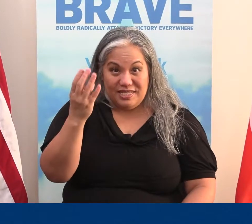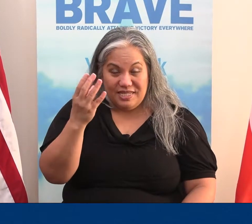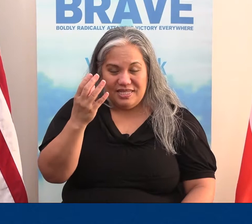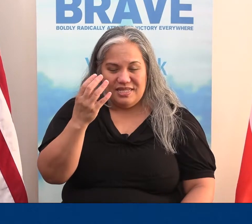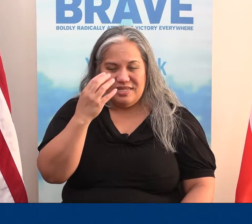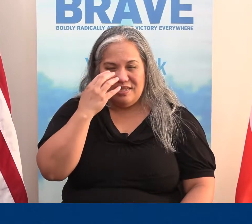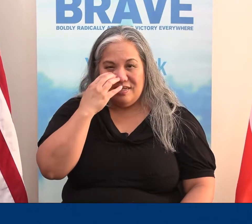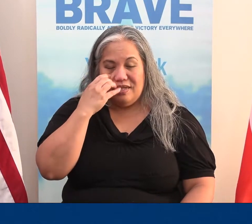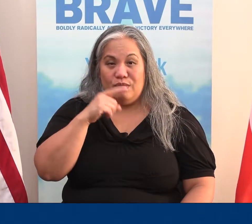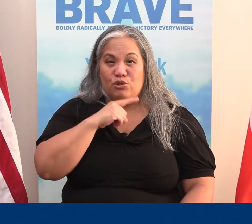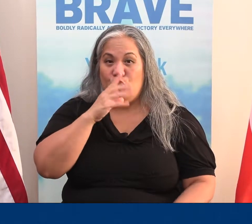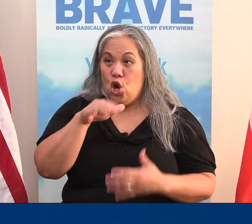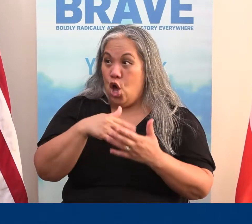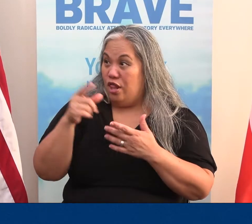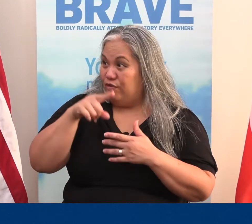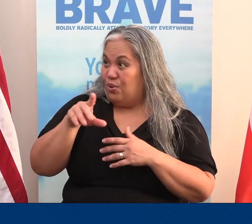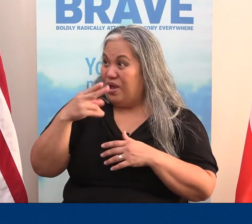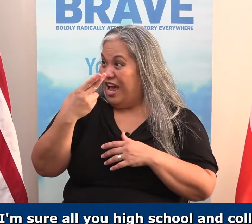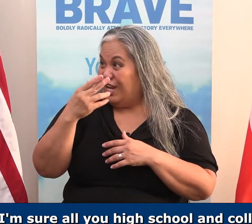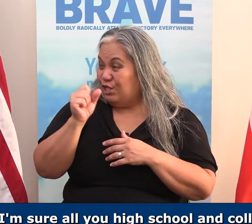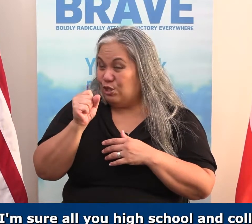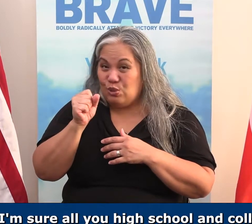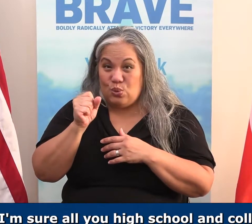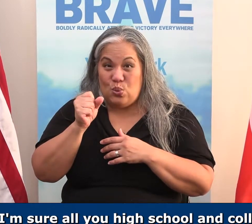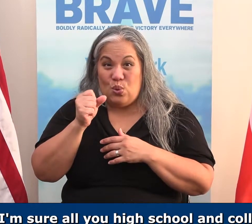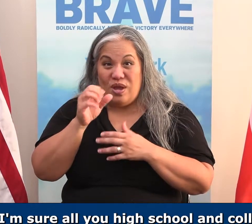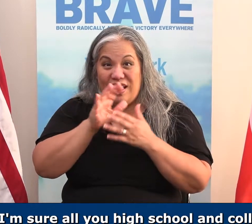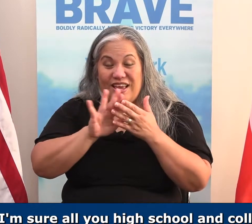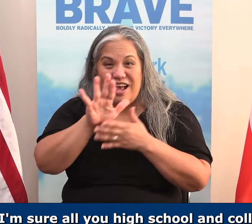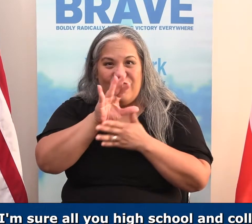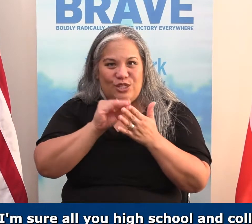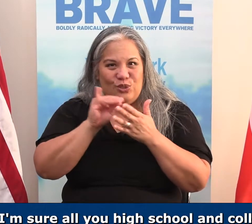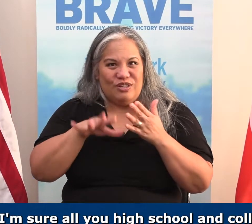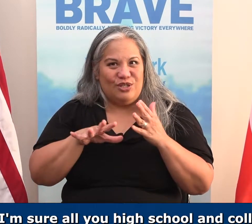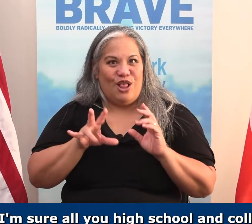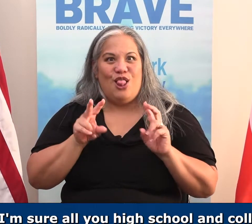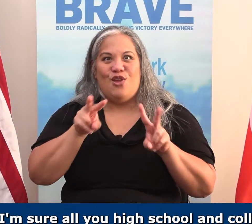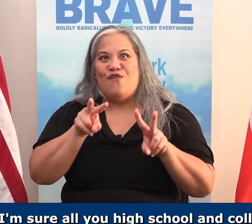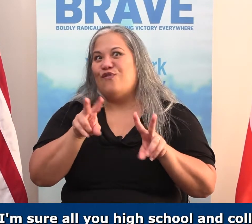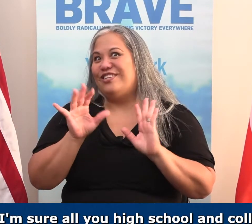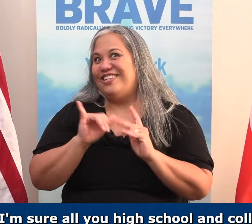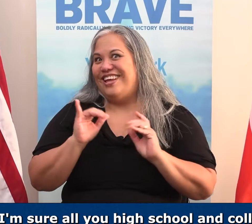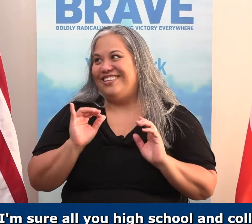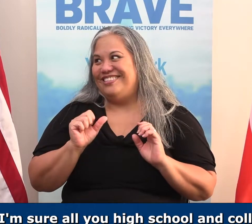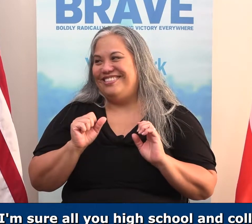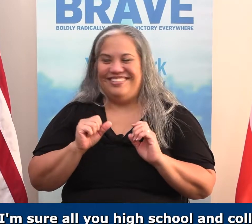celebrate Christmas. And, I'm sure all you high school and college students are looking forward to that already.